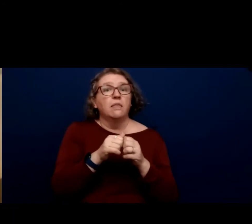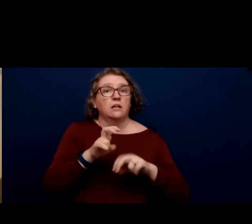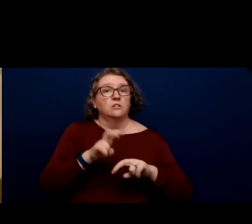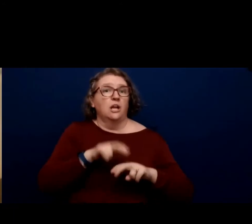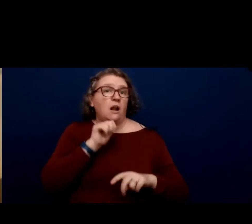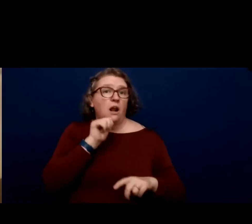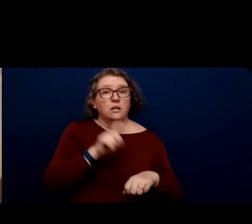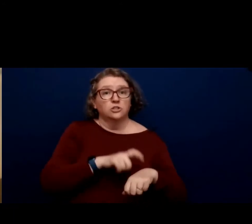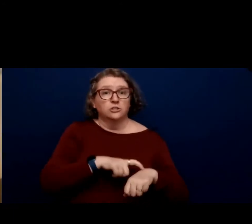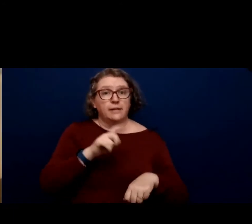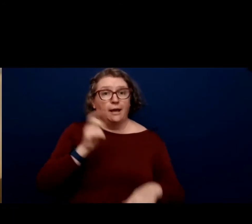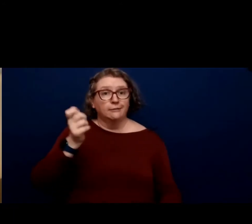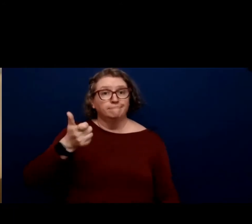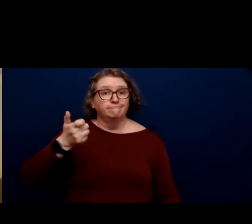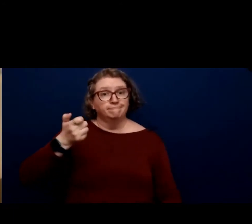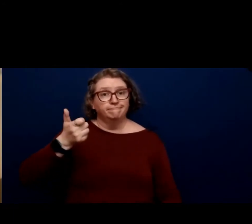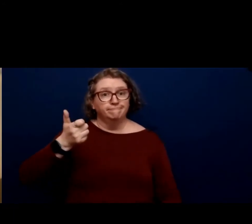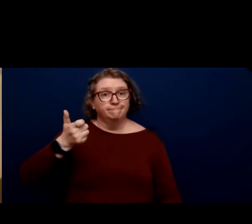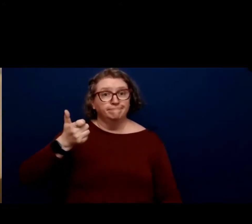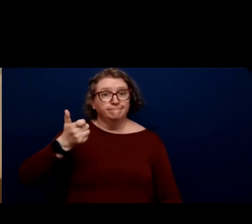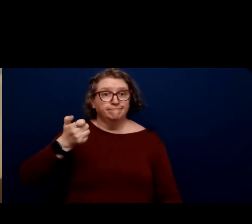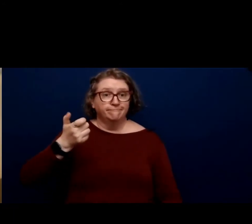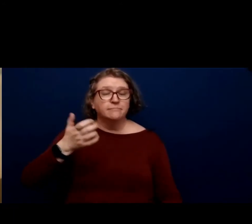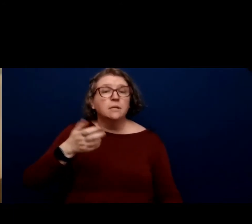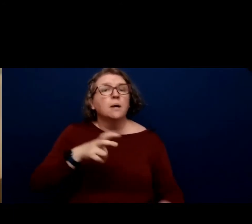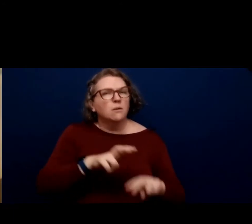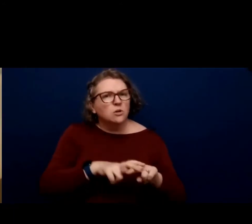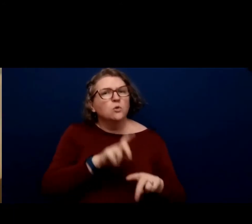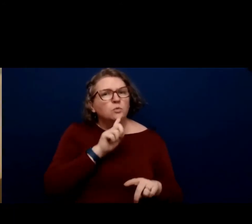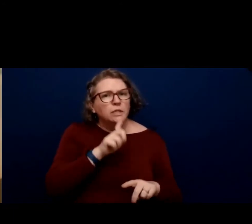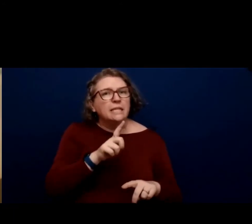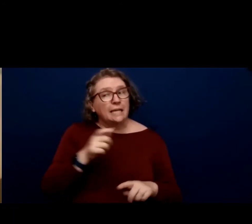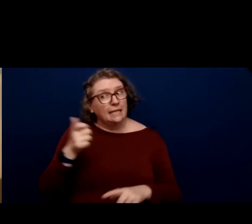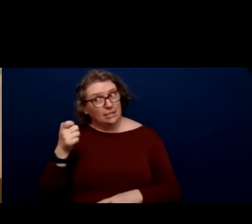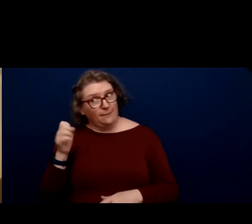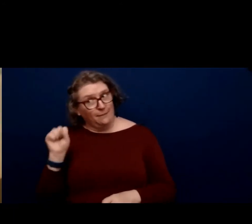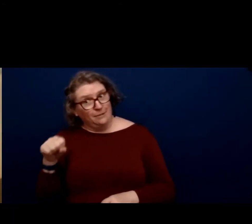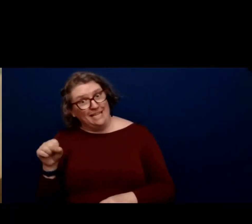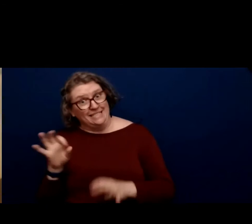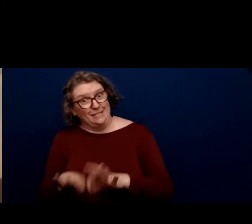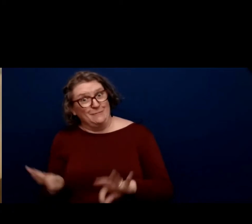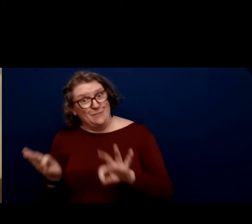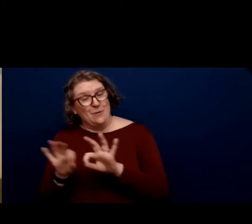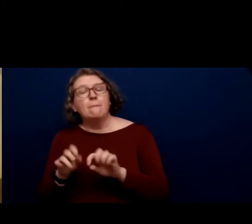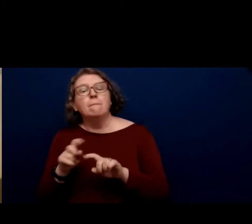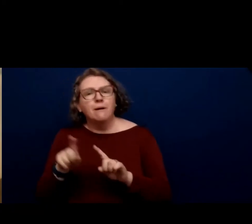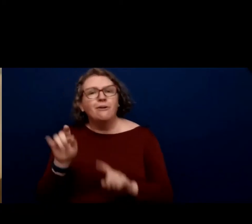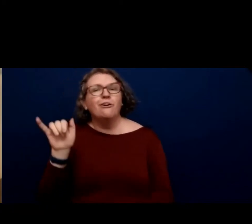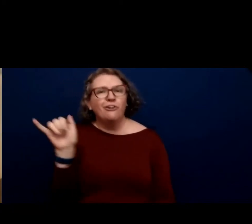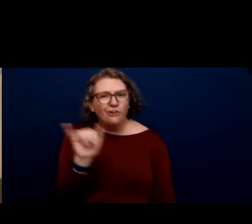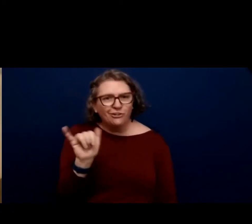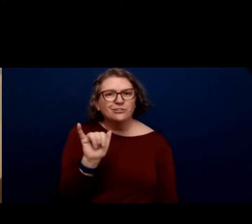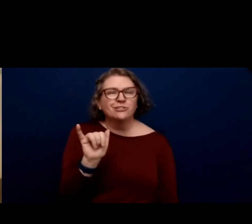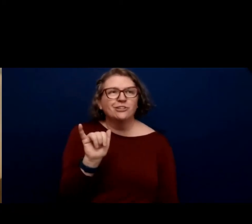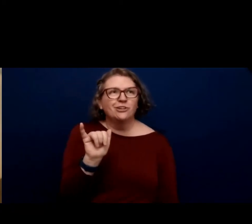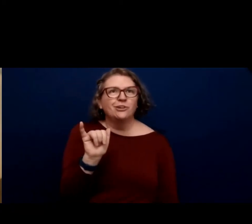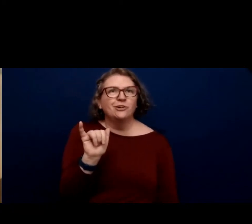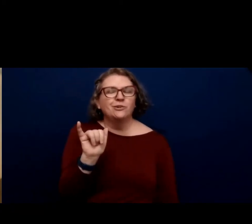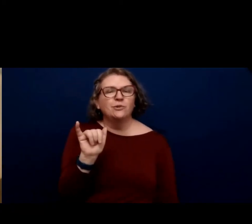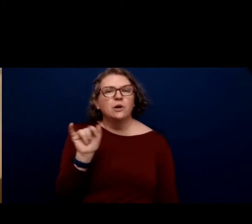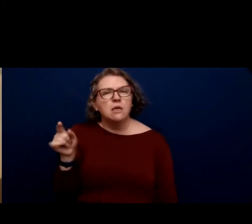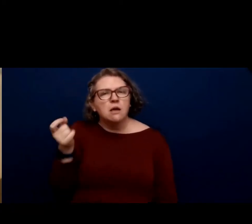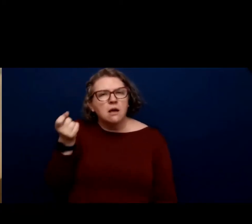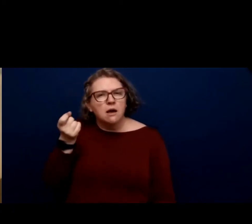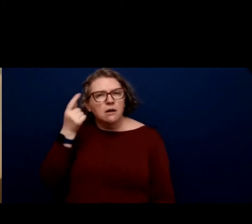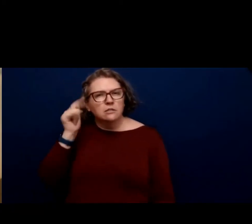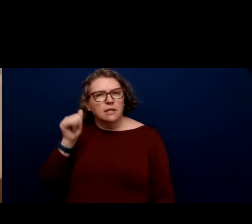a timekeeper, but a chair, not even primarily a timekeeper, although that's important, but a chair that has a touch and feel